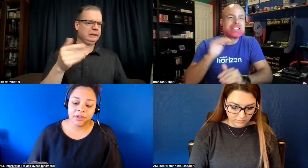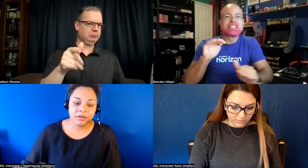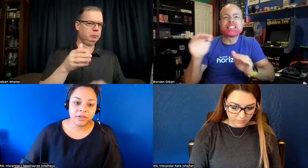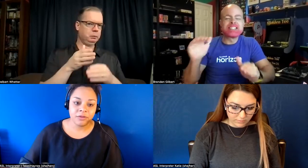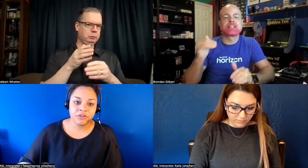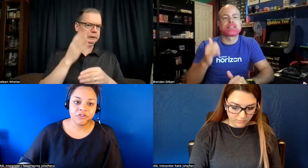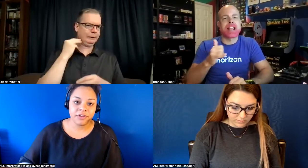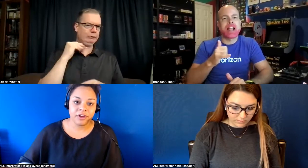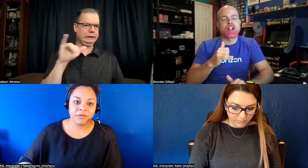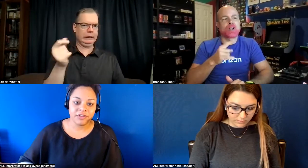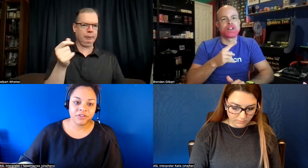with the shift in conversation